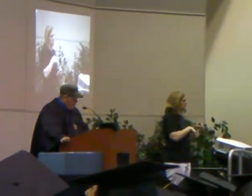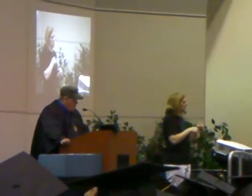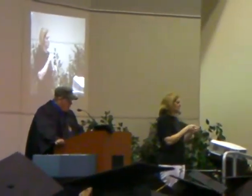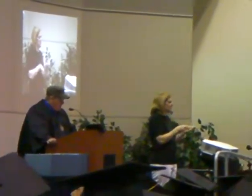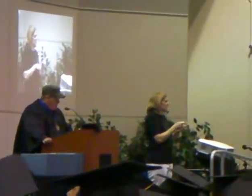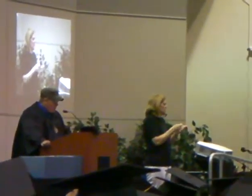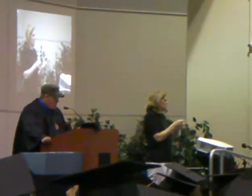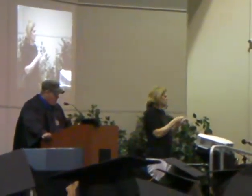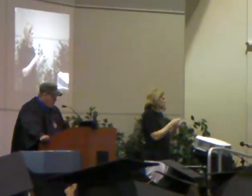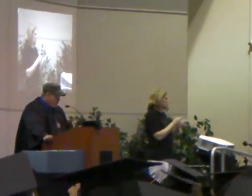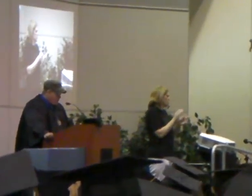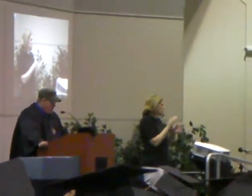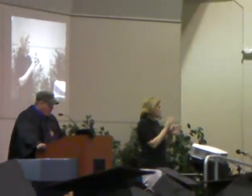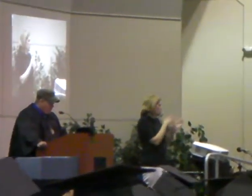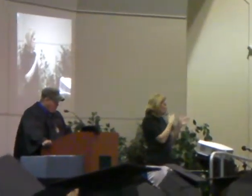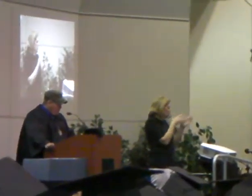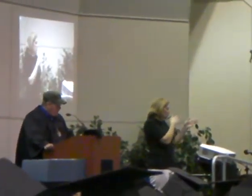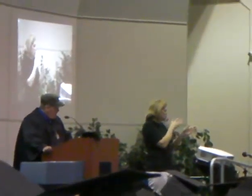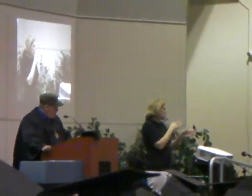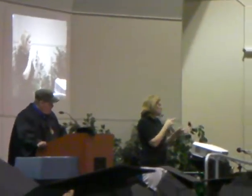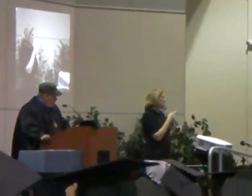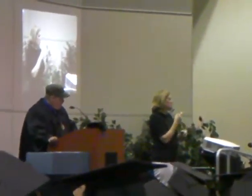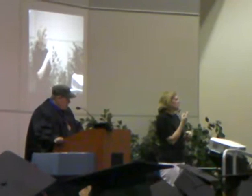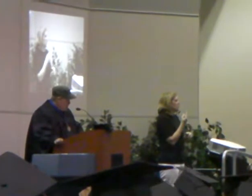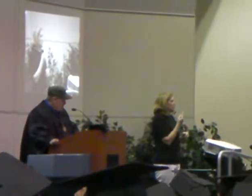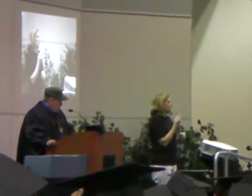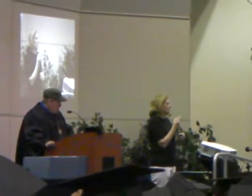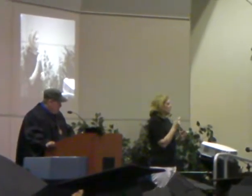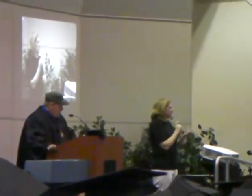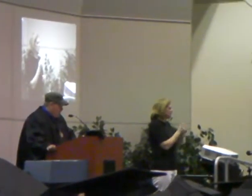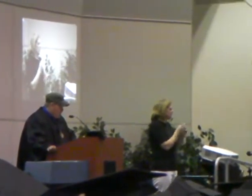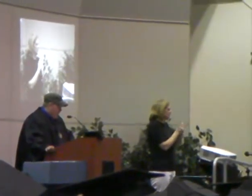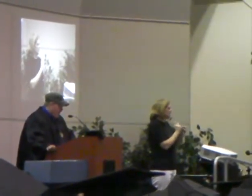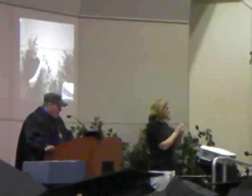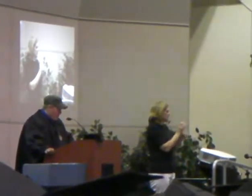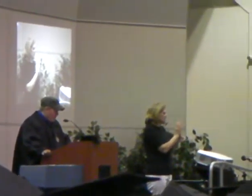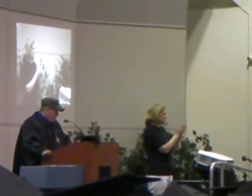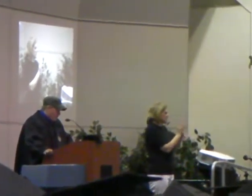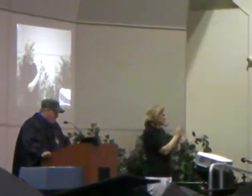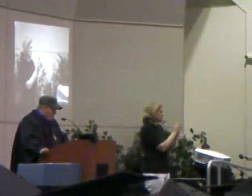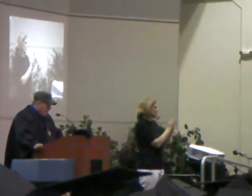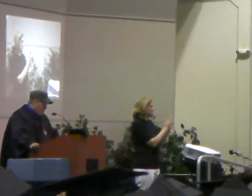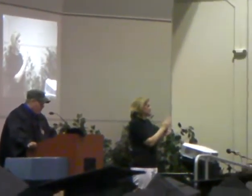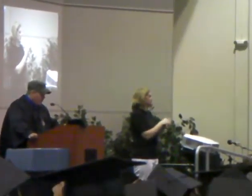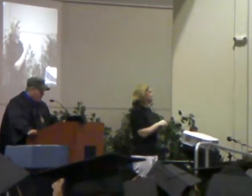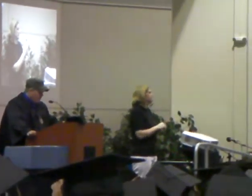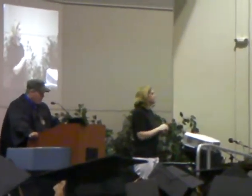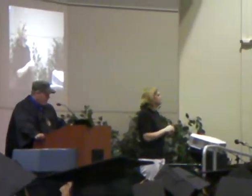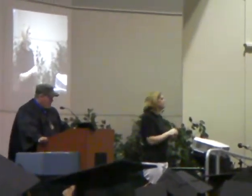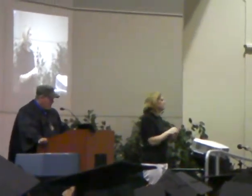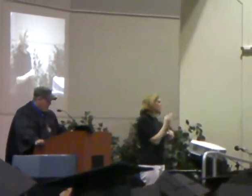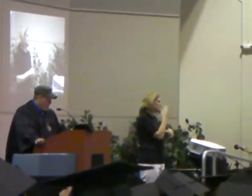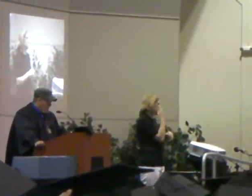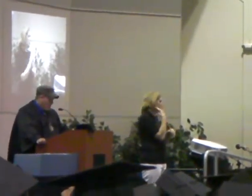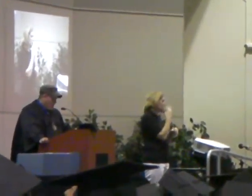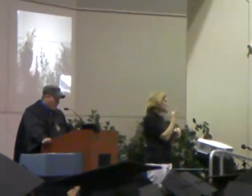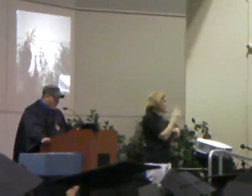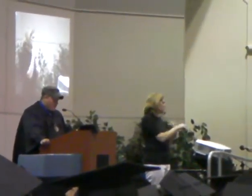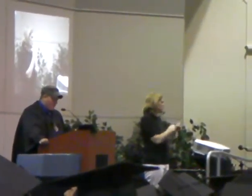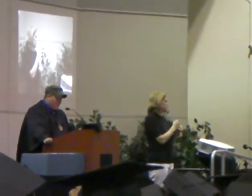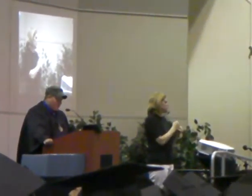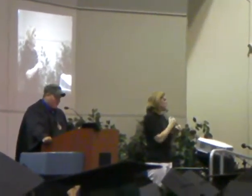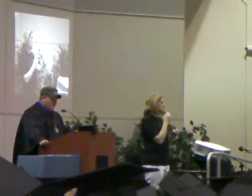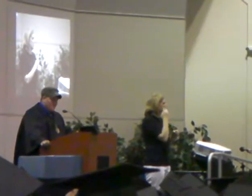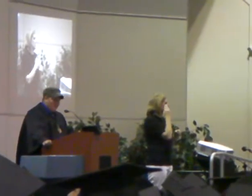So I look at these four words and their effect over me for the past four years. I realize this cannot have